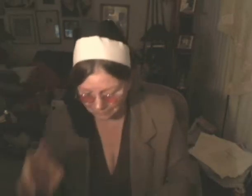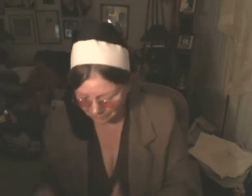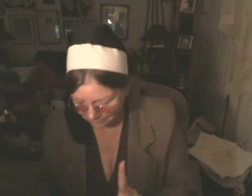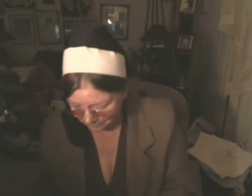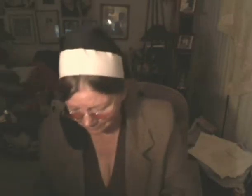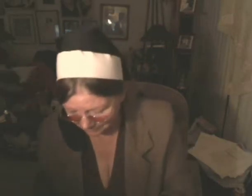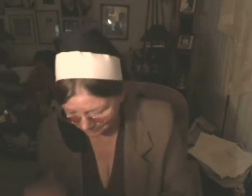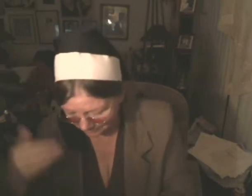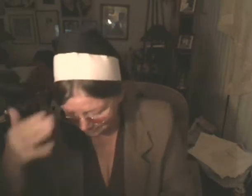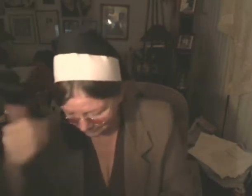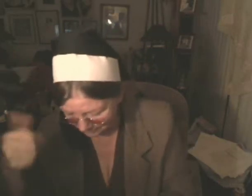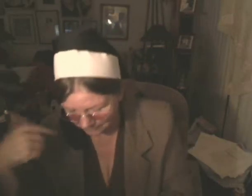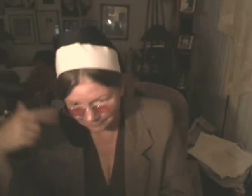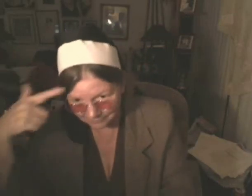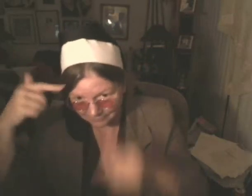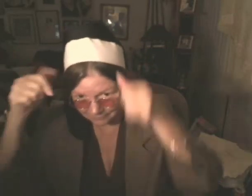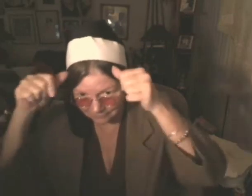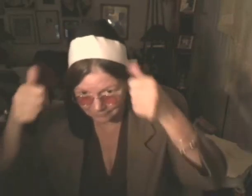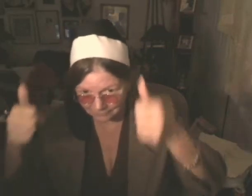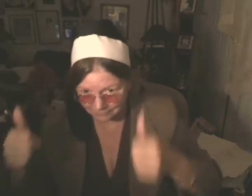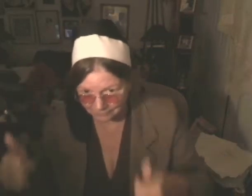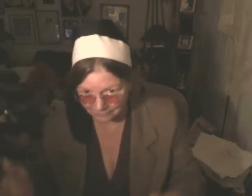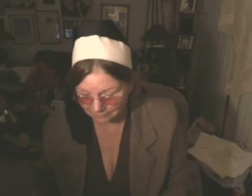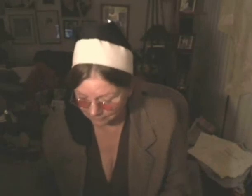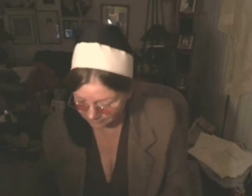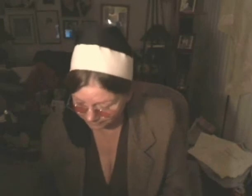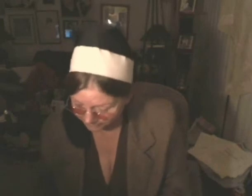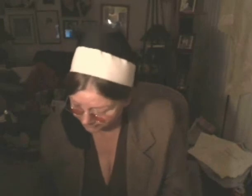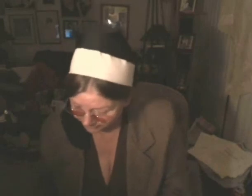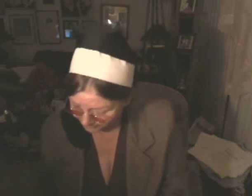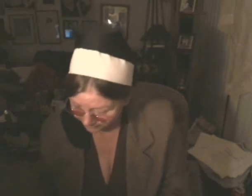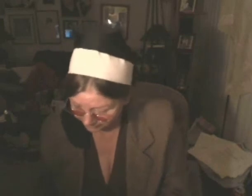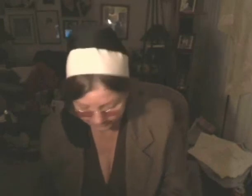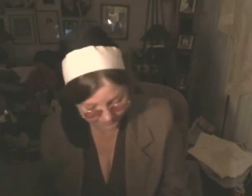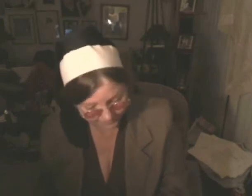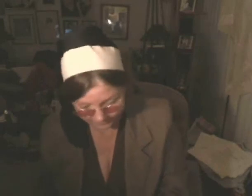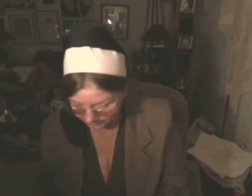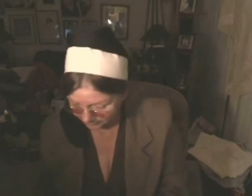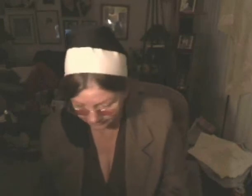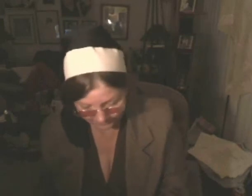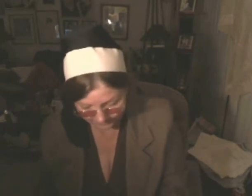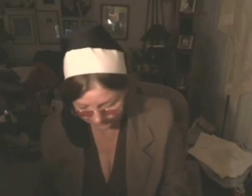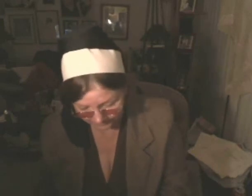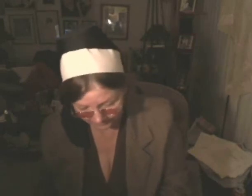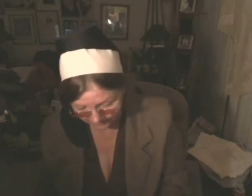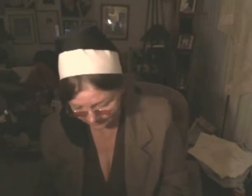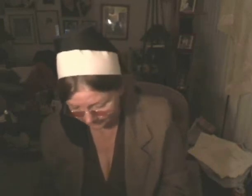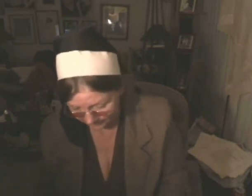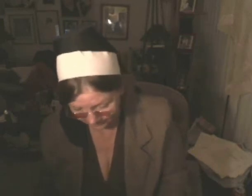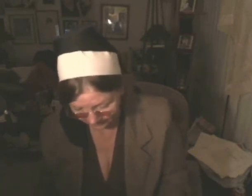tumors were shrinking. Came back in September again, and they still couldn't see anything. I'm so excited.